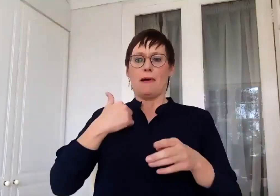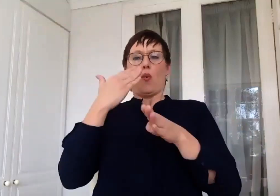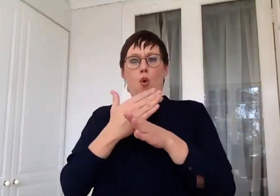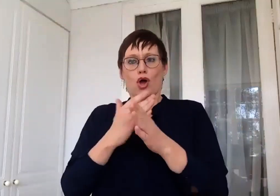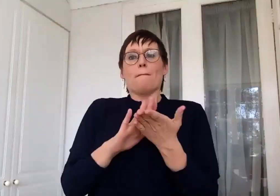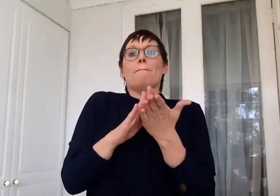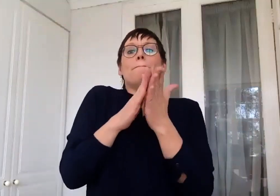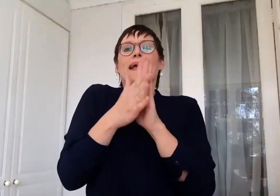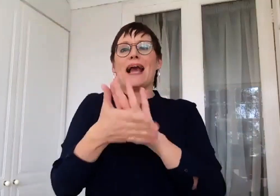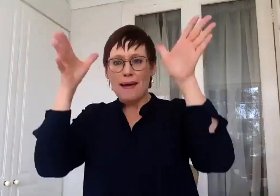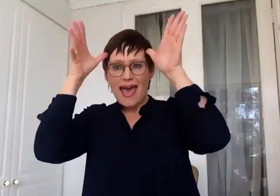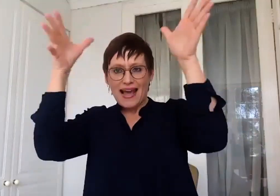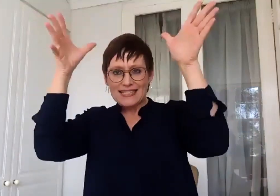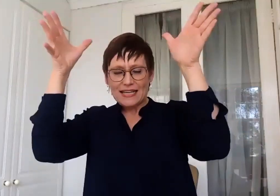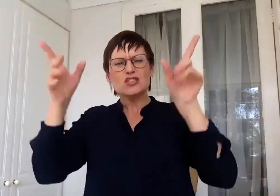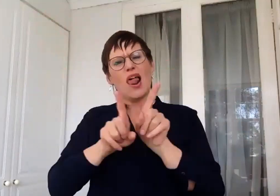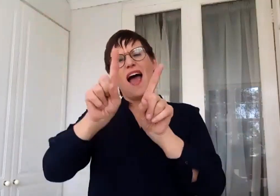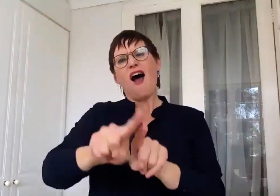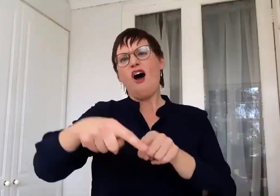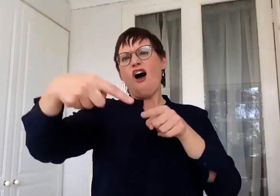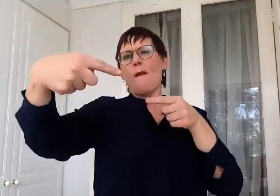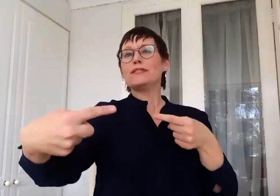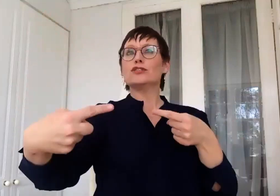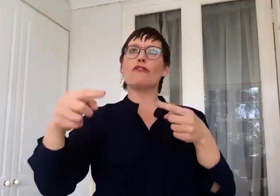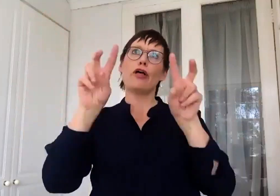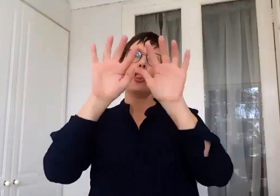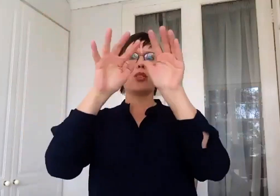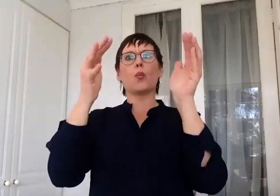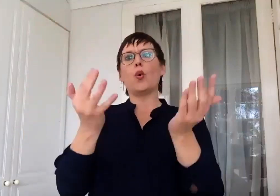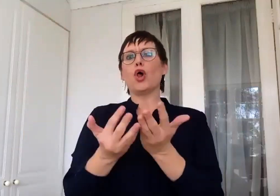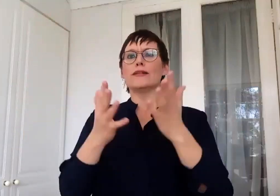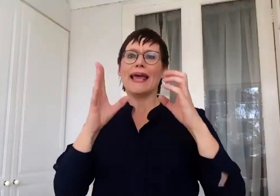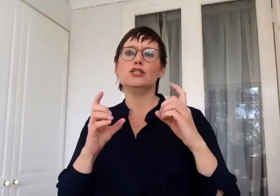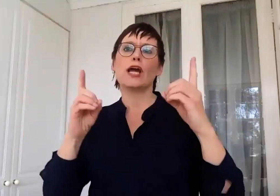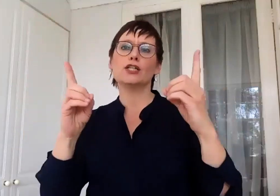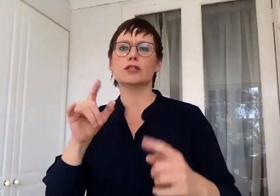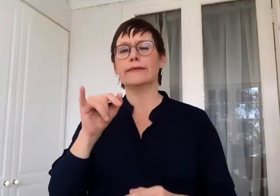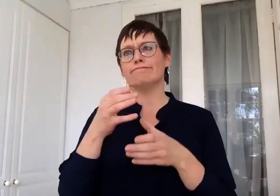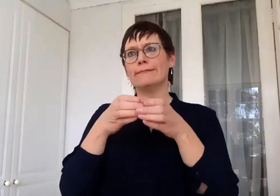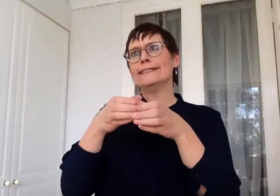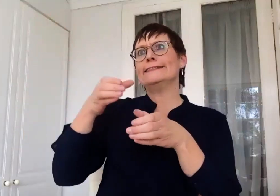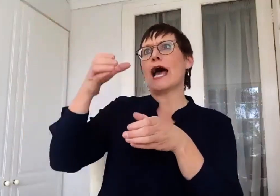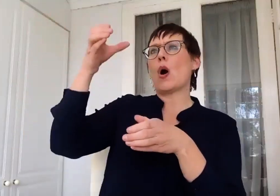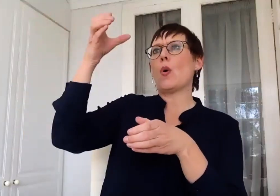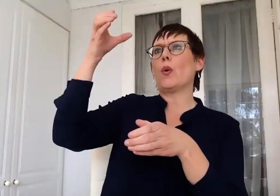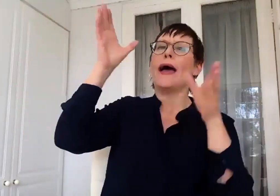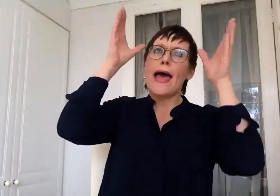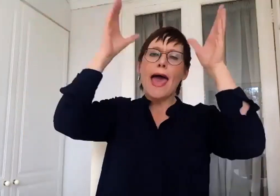research. So, it's almost the opposite of the ivory tower. It's when we see what's happening in the real world, we say, well, what can we